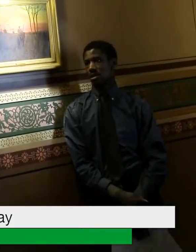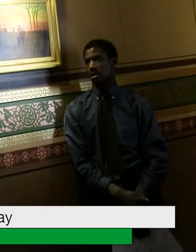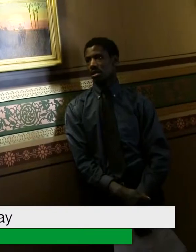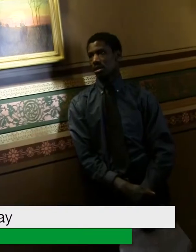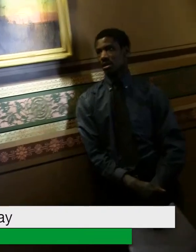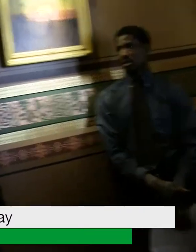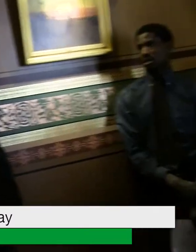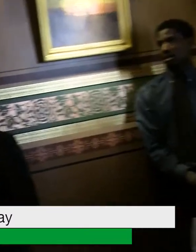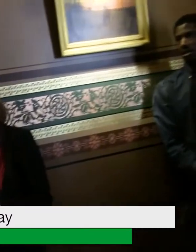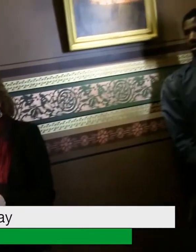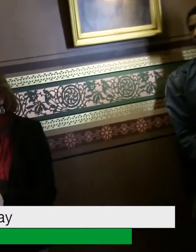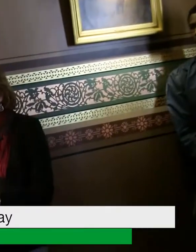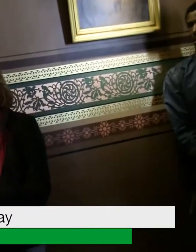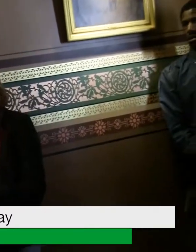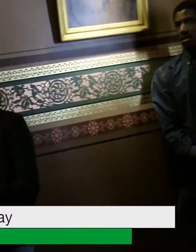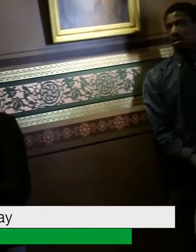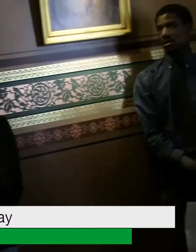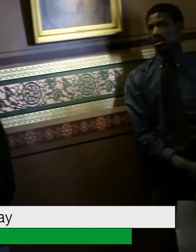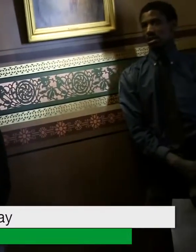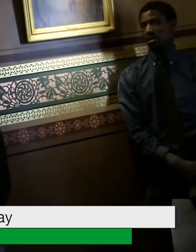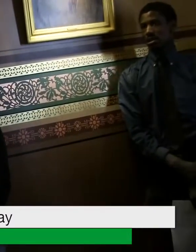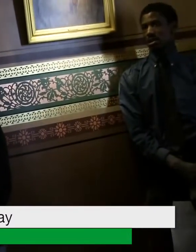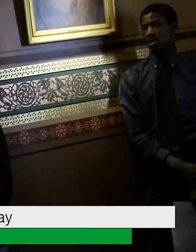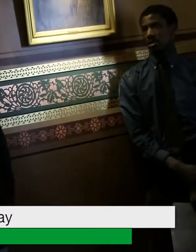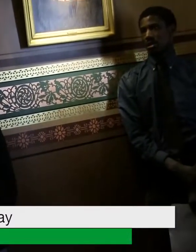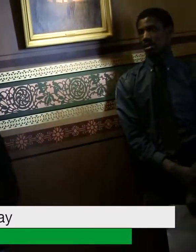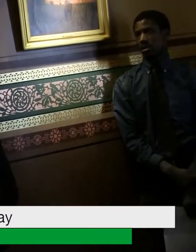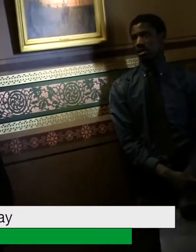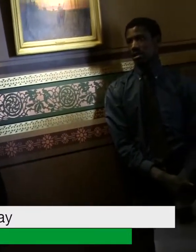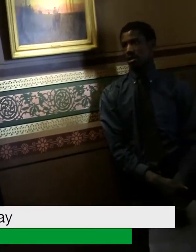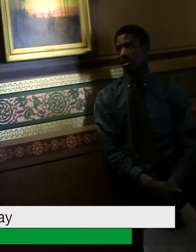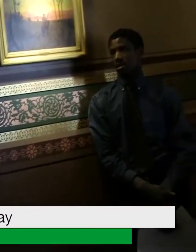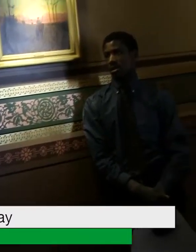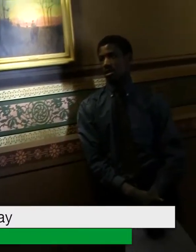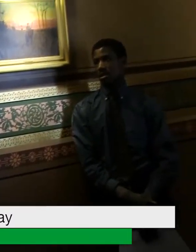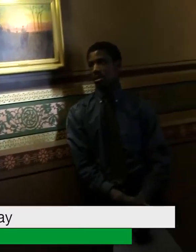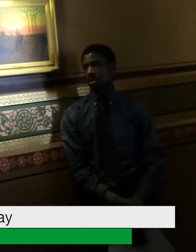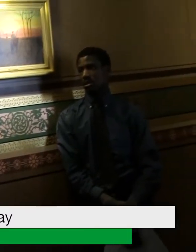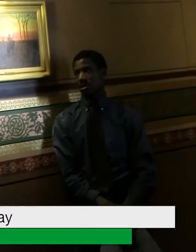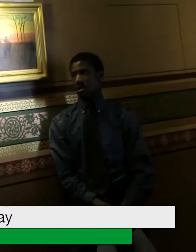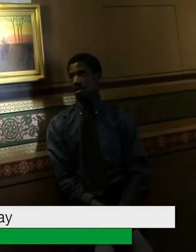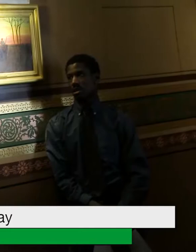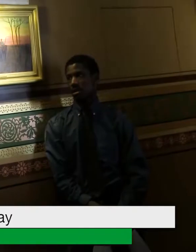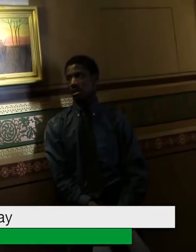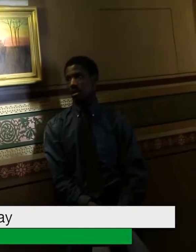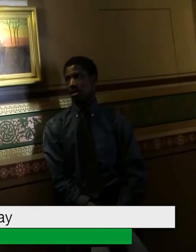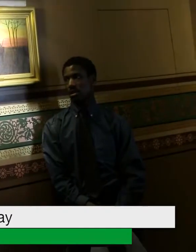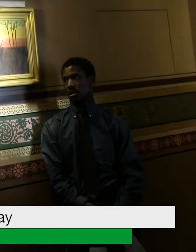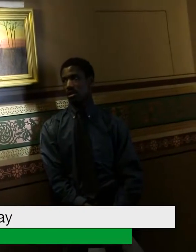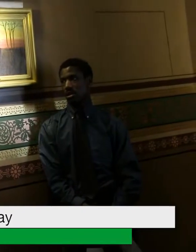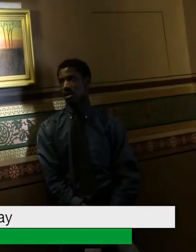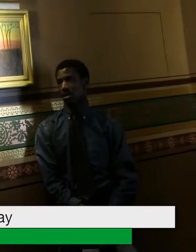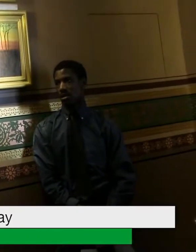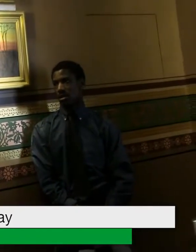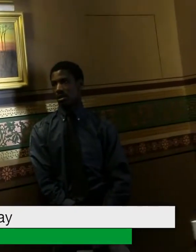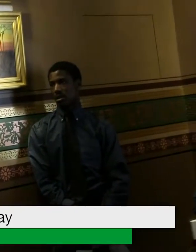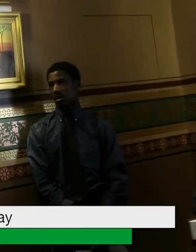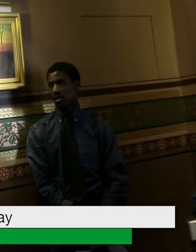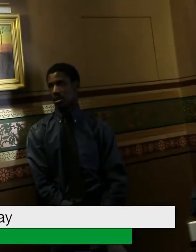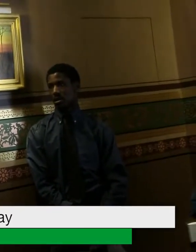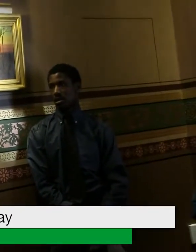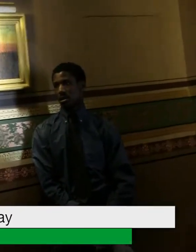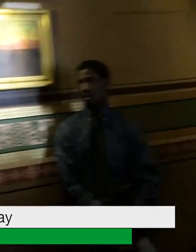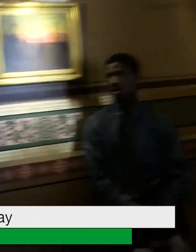House Education Committee, relative to changes in funding in special education. And I want to start by, you know,